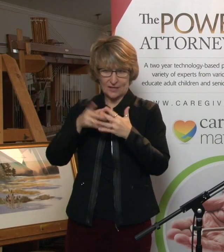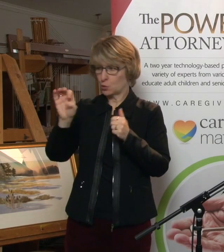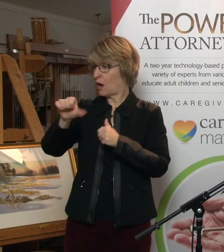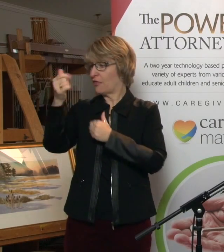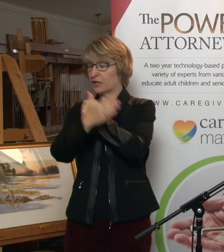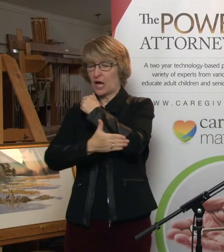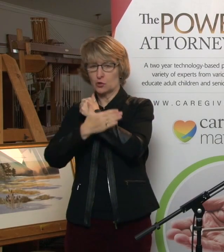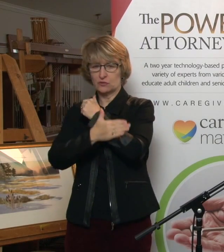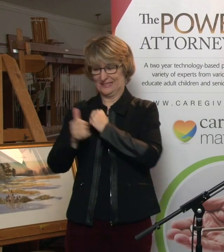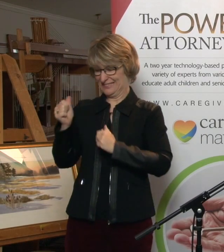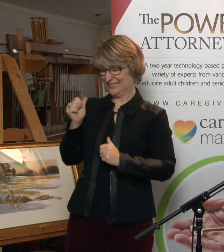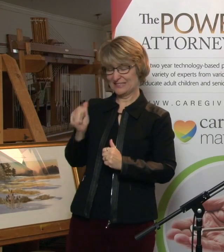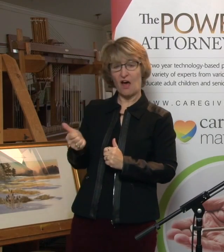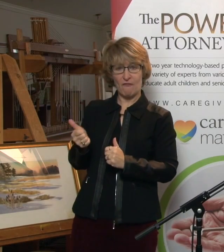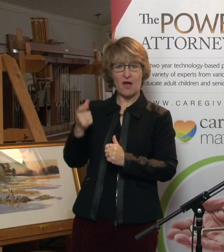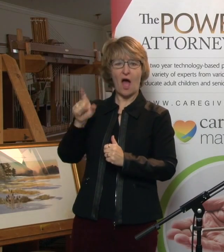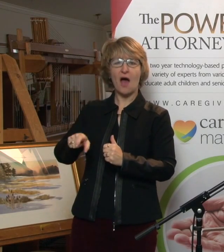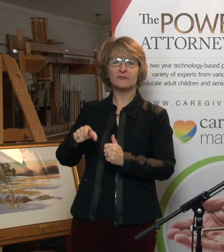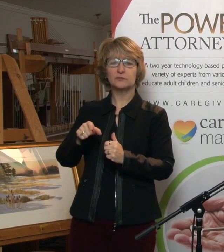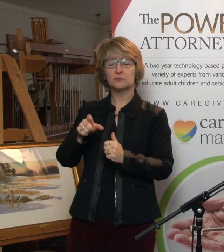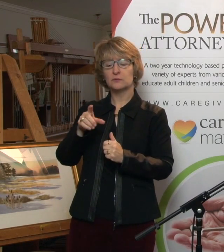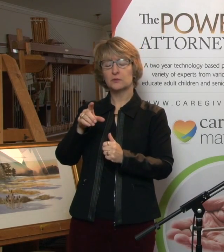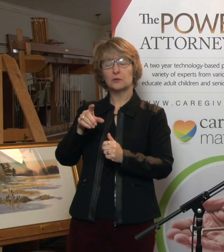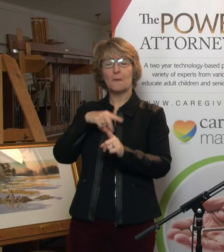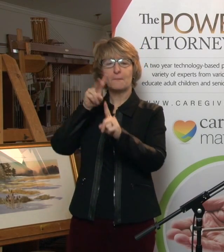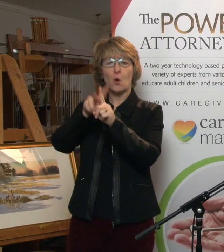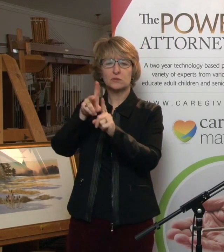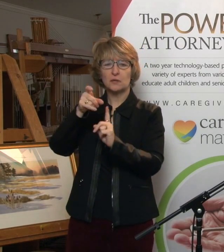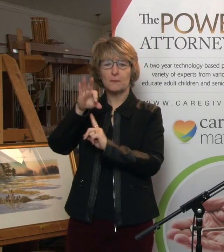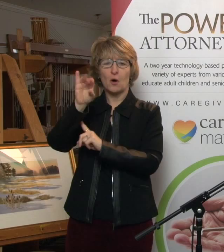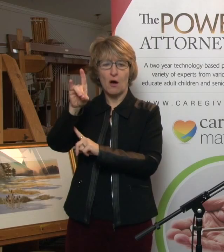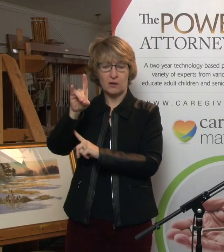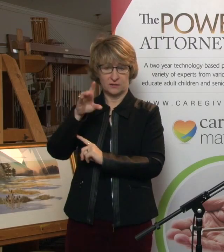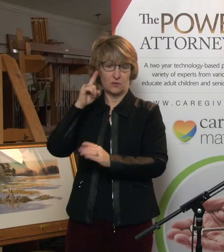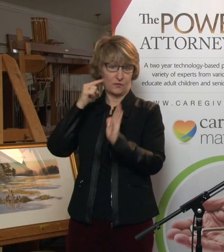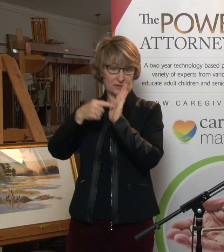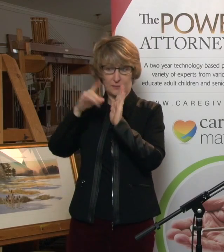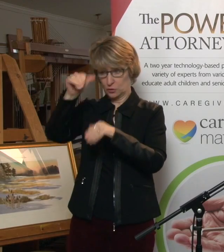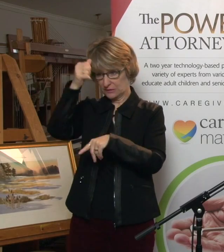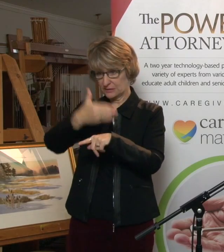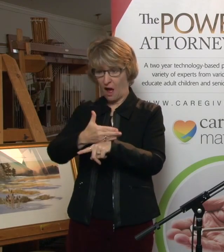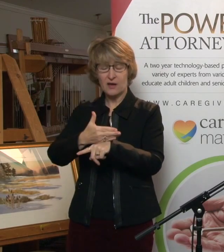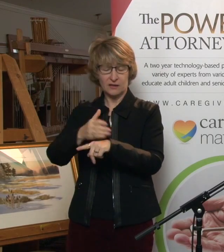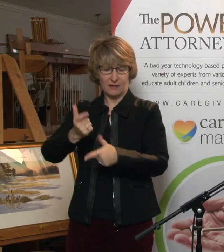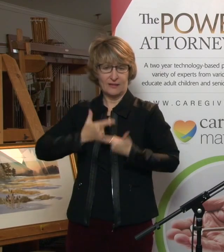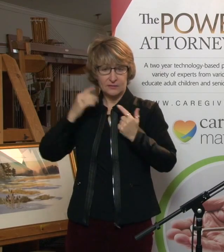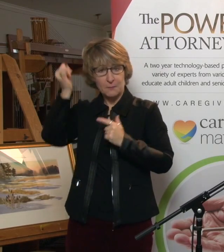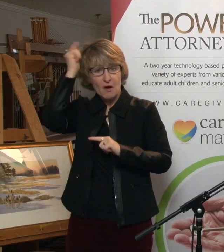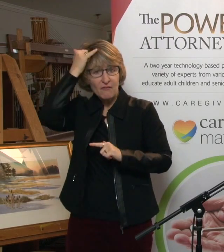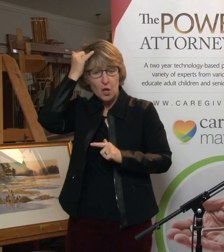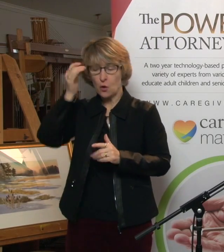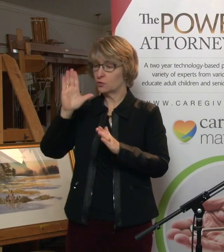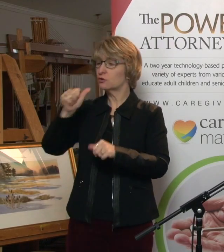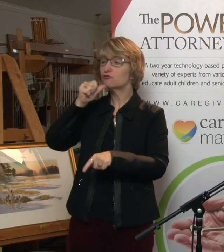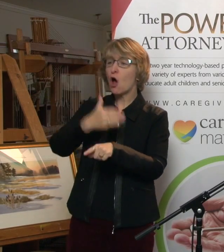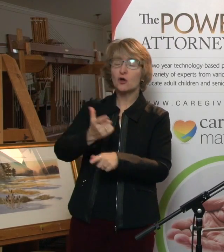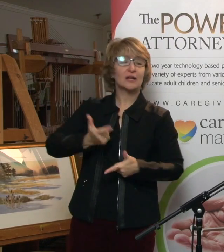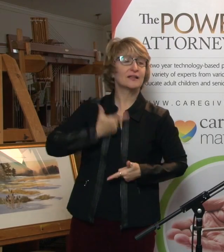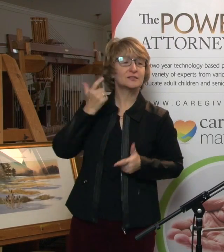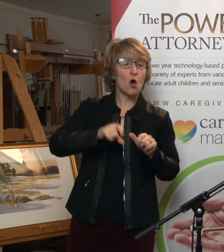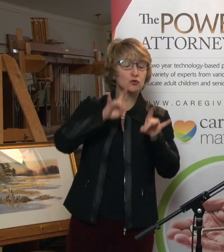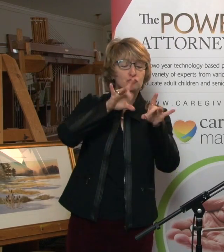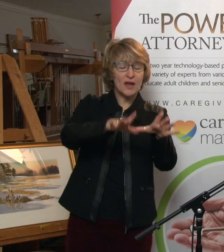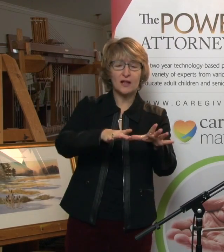to post a bond. So you could have your son living in Buffalo. He'd have to post a bond. You could have your daughter living in Australia.